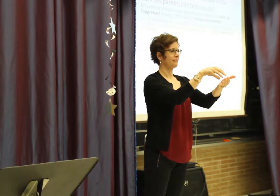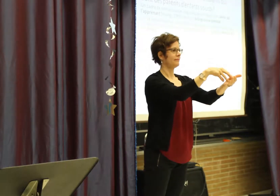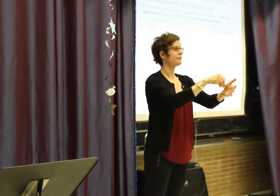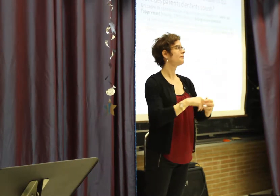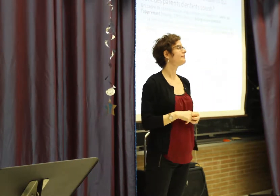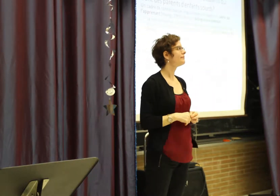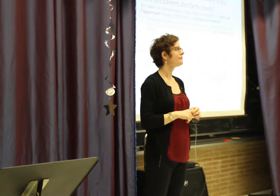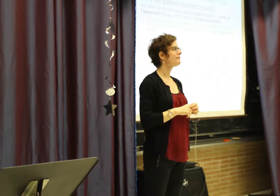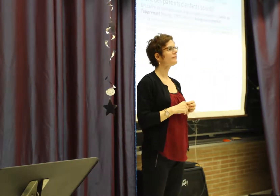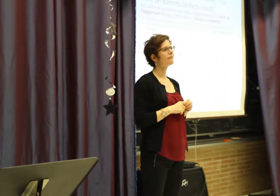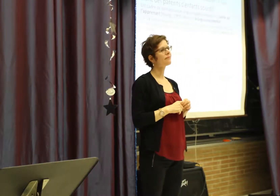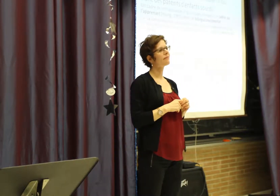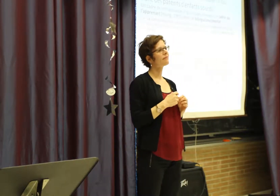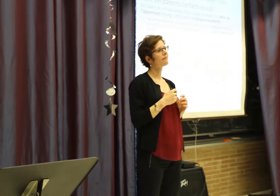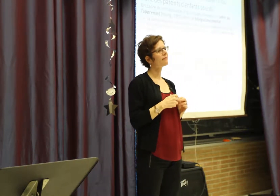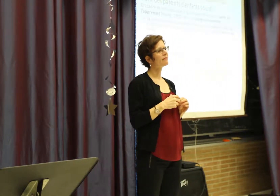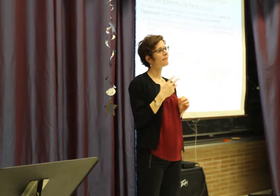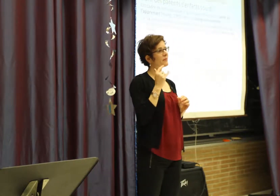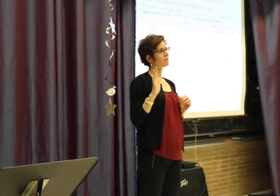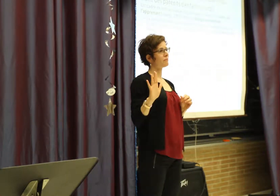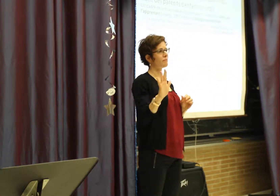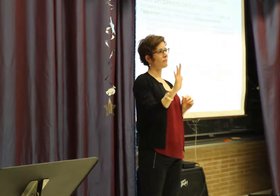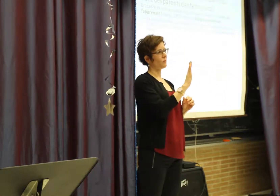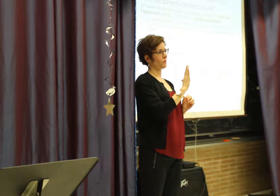With plurilingualism, the goal is for lifelong learning.